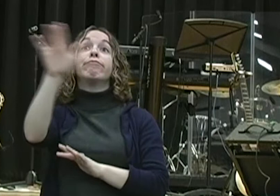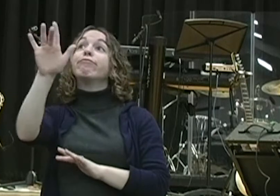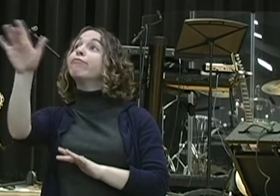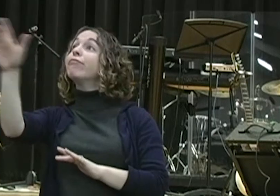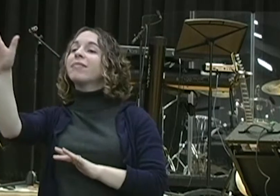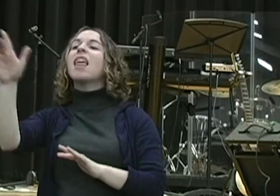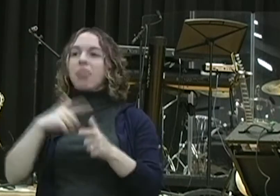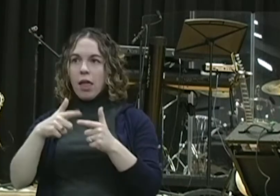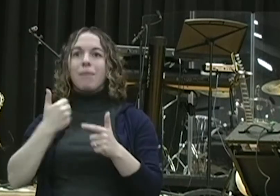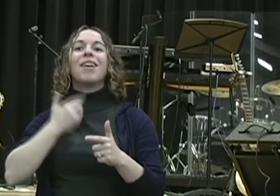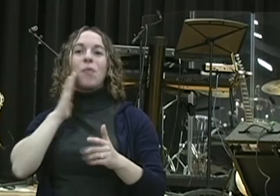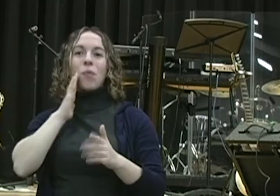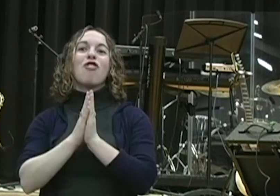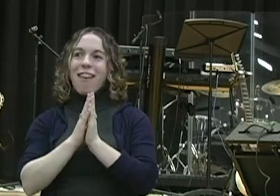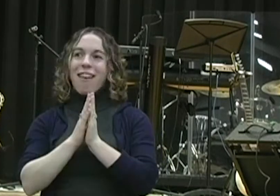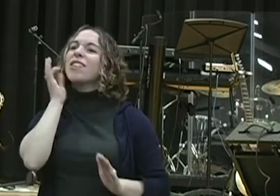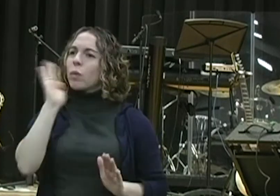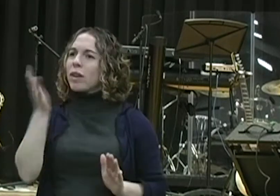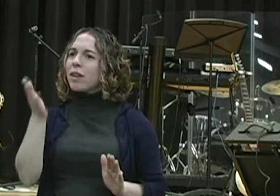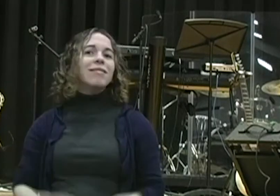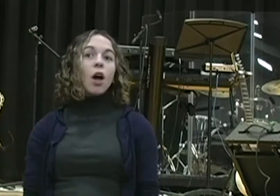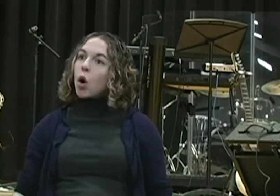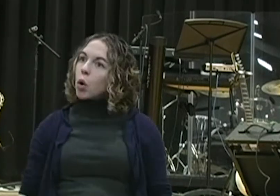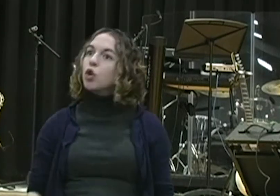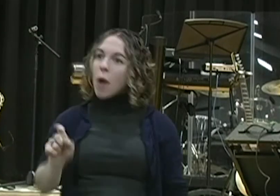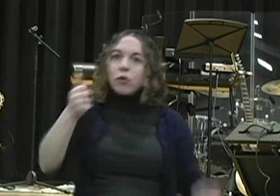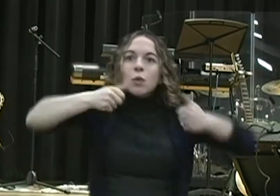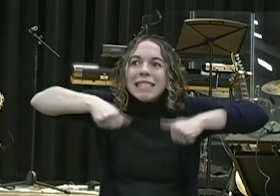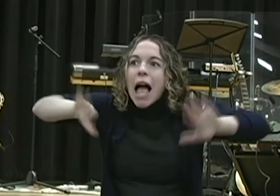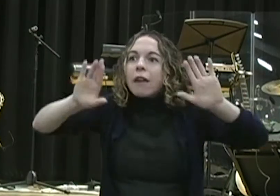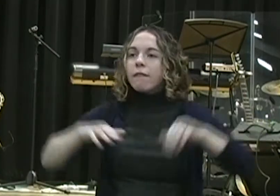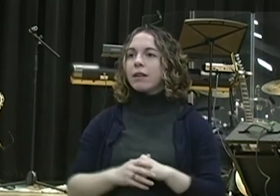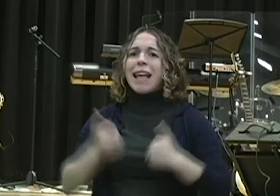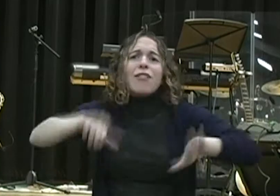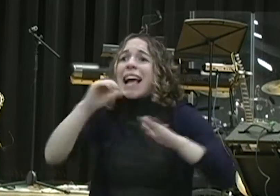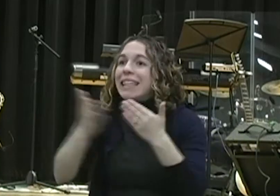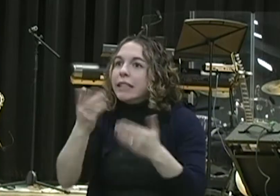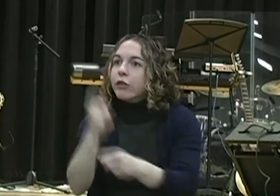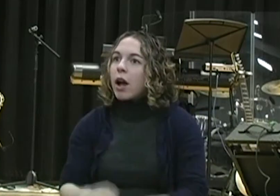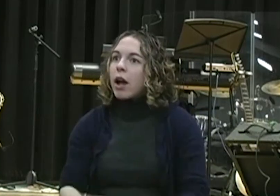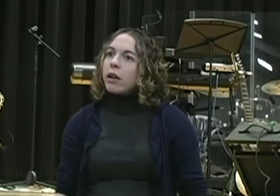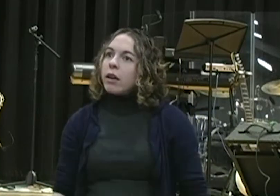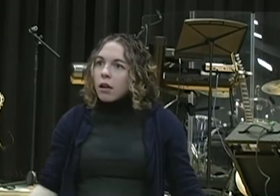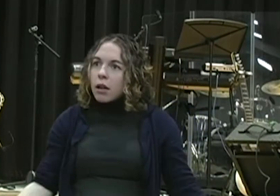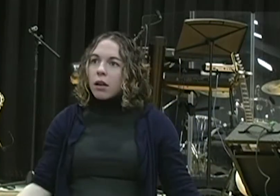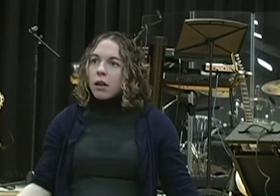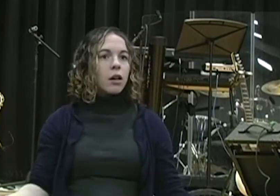you for 21 days to make some sacrifices. I'm asking you to move some things around. One of the things that I do that I'm planning on moving around